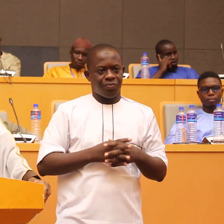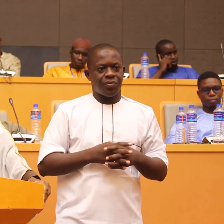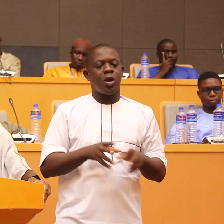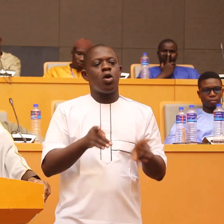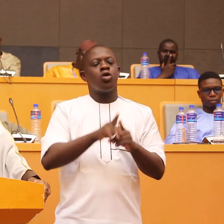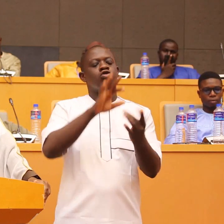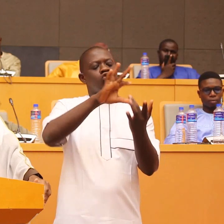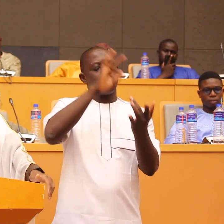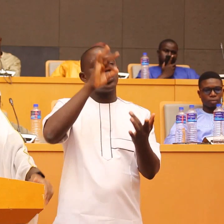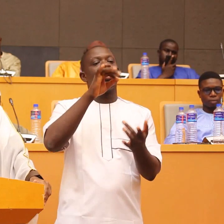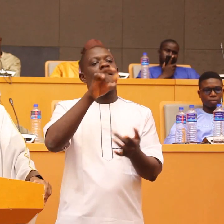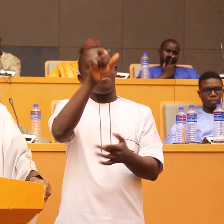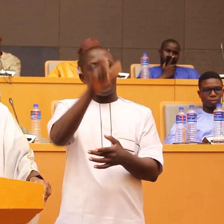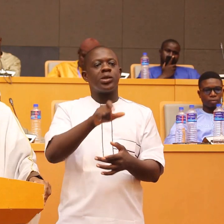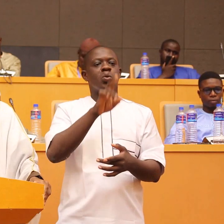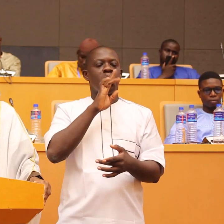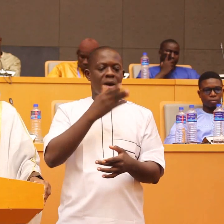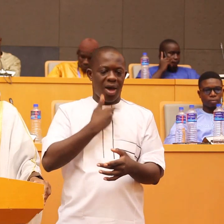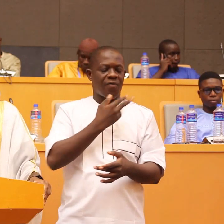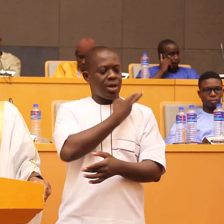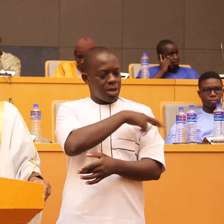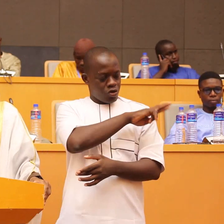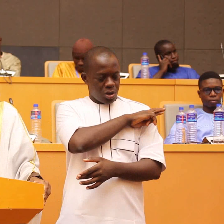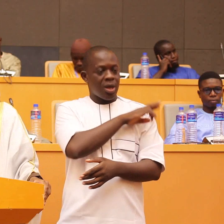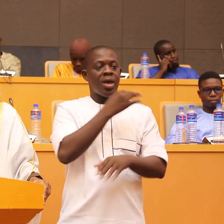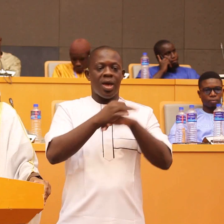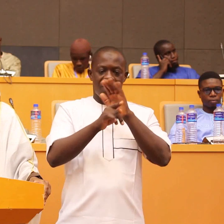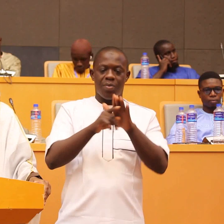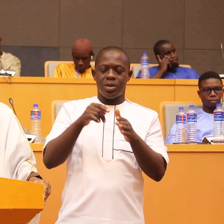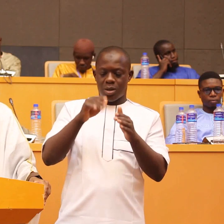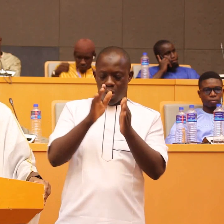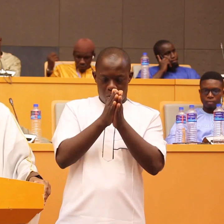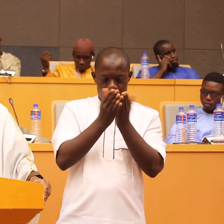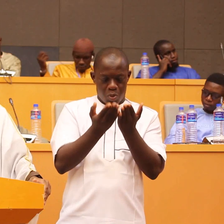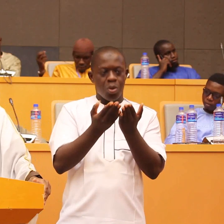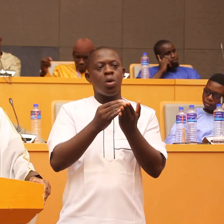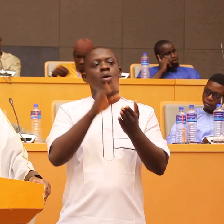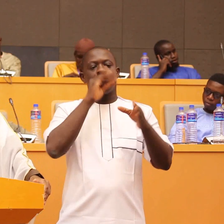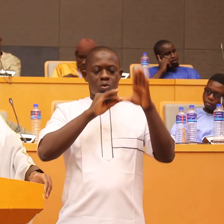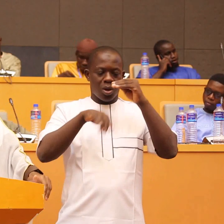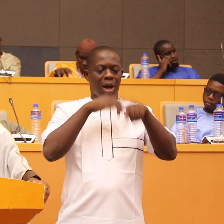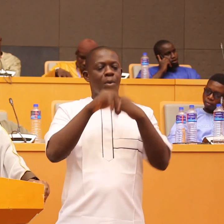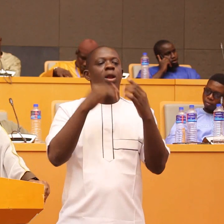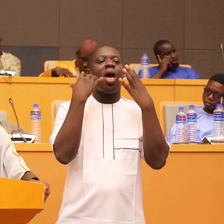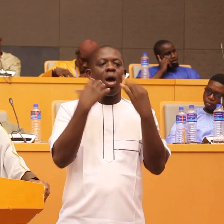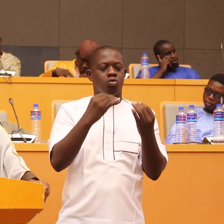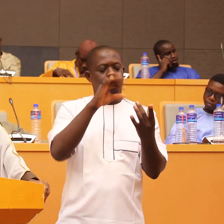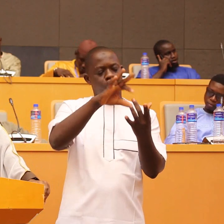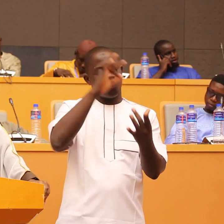choose the one who has the religion and in this book we spoke about how to choose a spouse